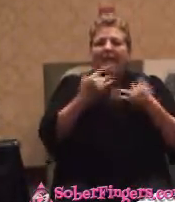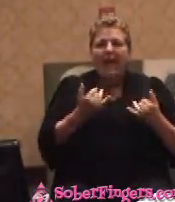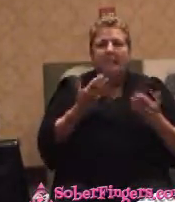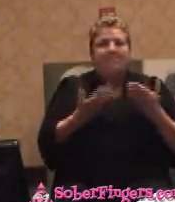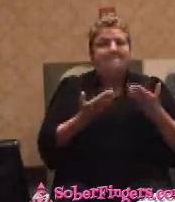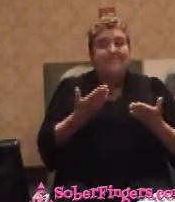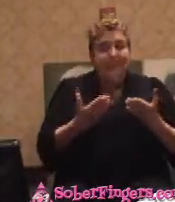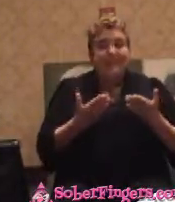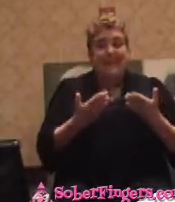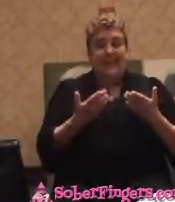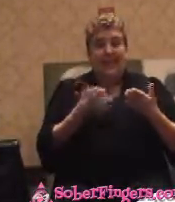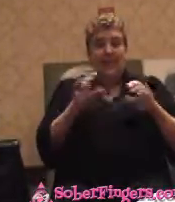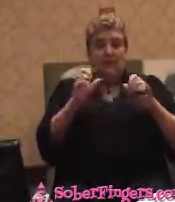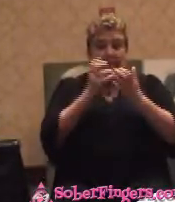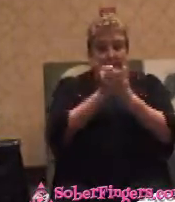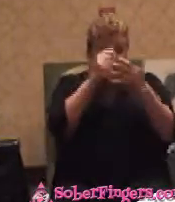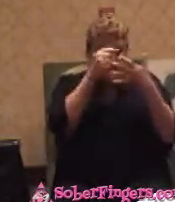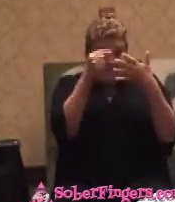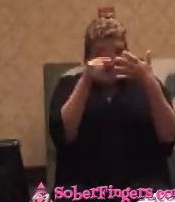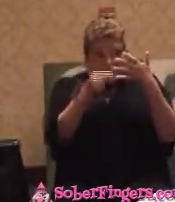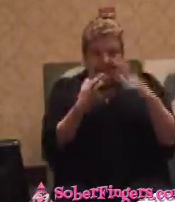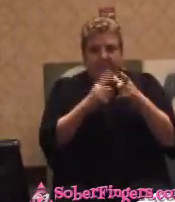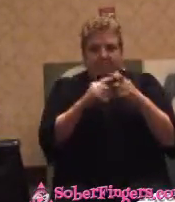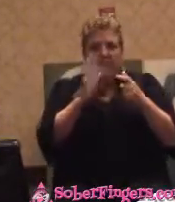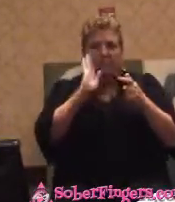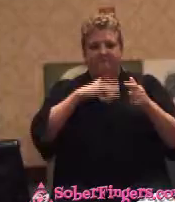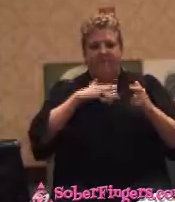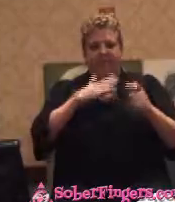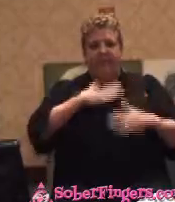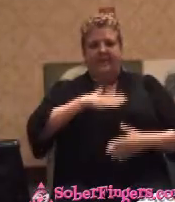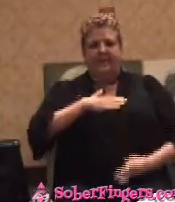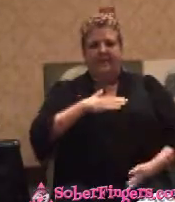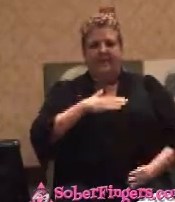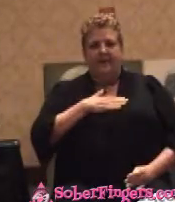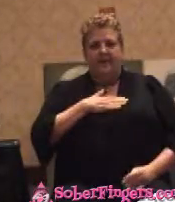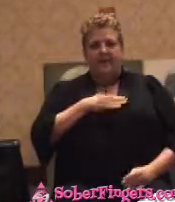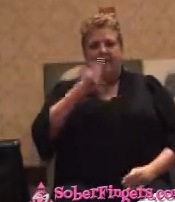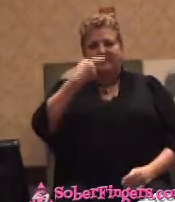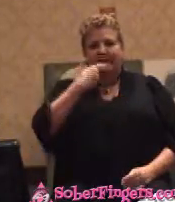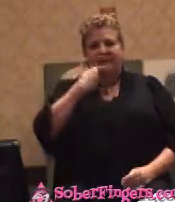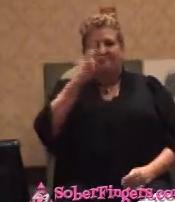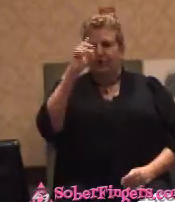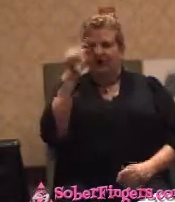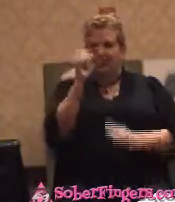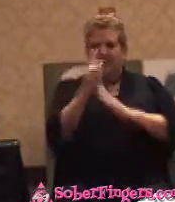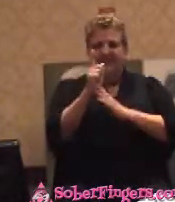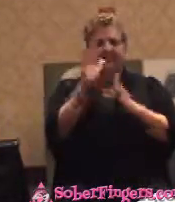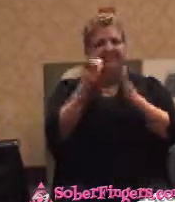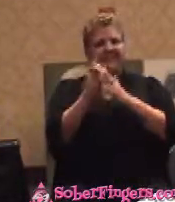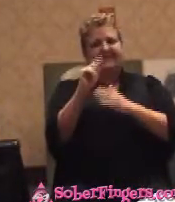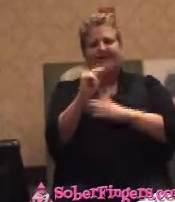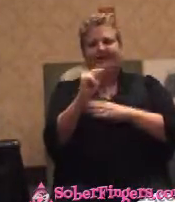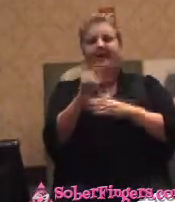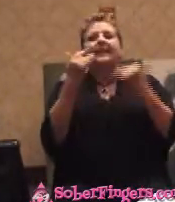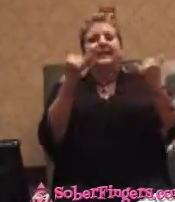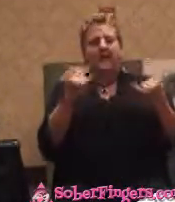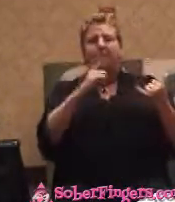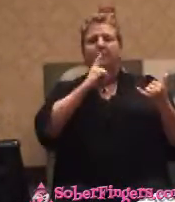And I would get it. And I would think for 10 minutes that that's it. I'm going to be really happy now. Only